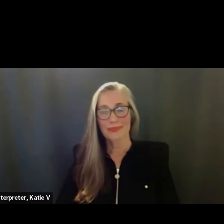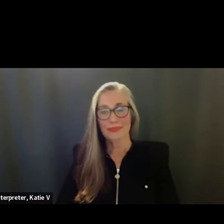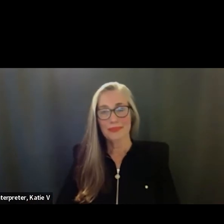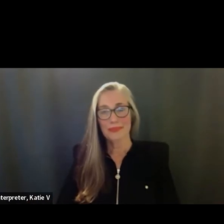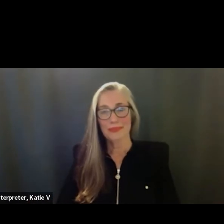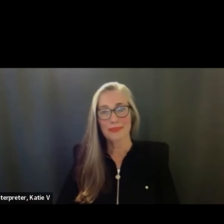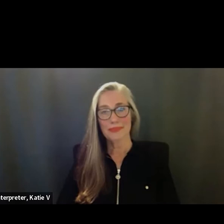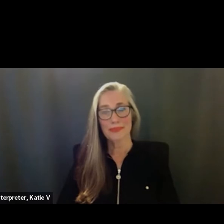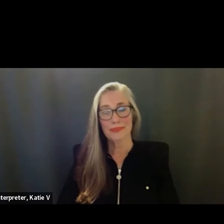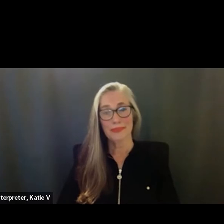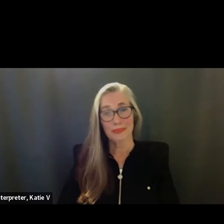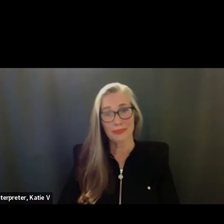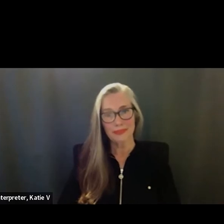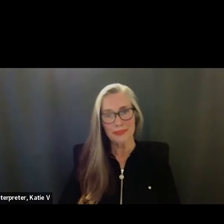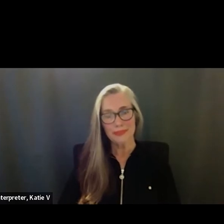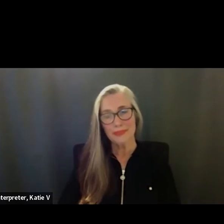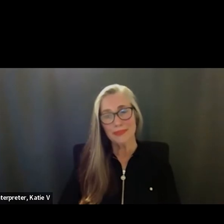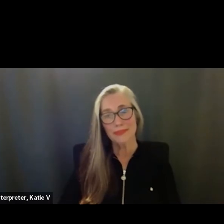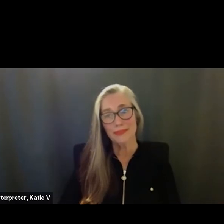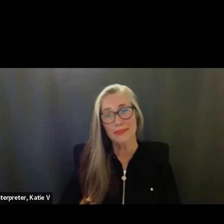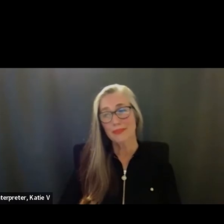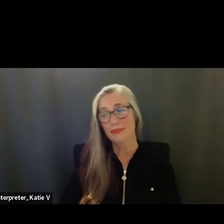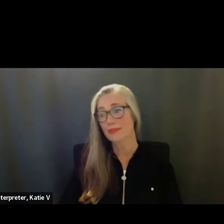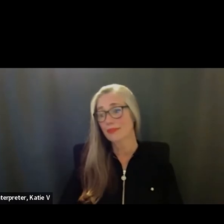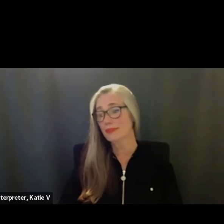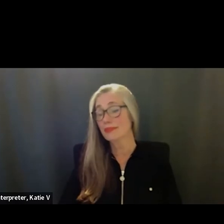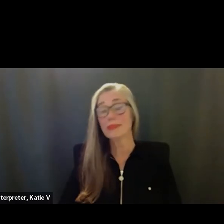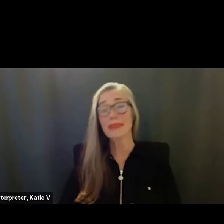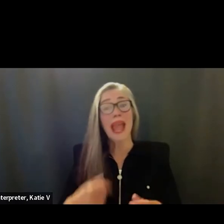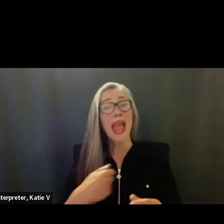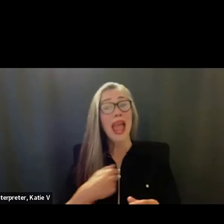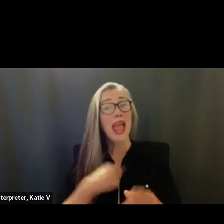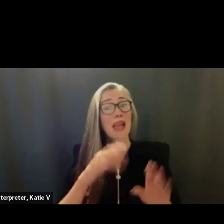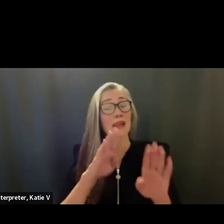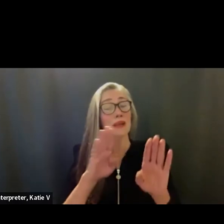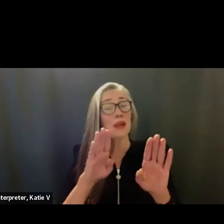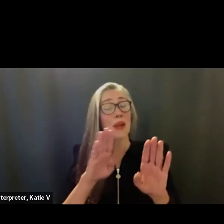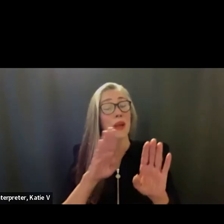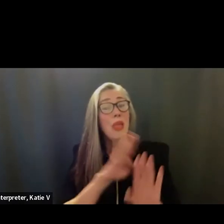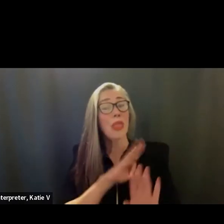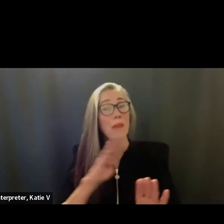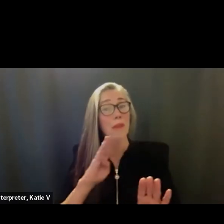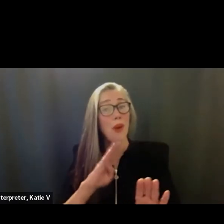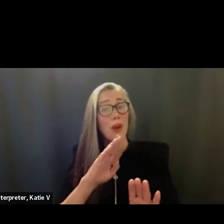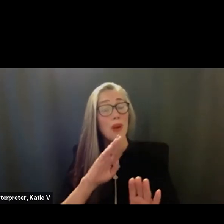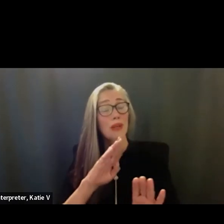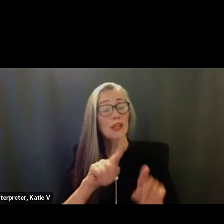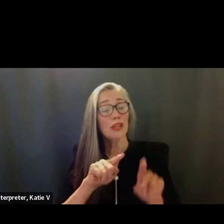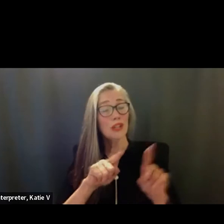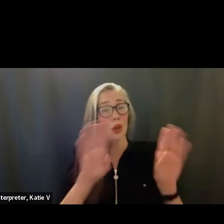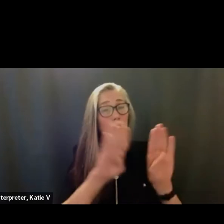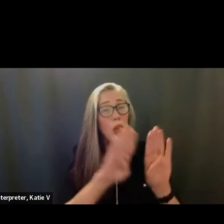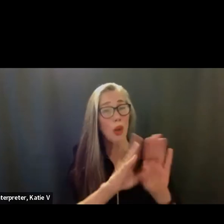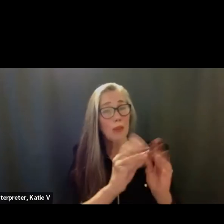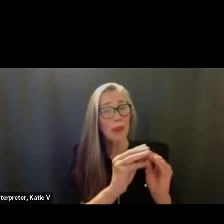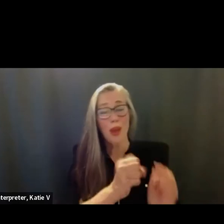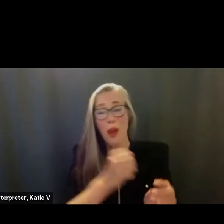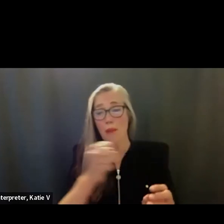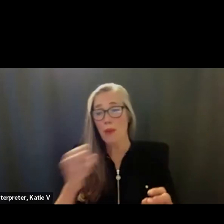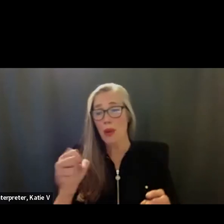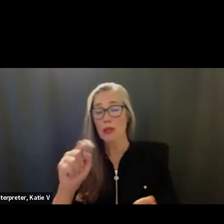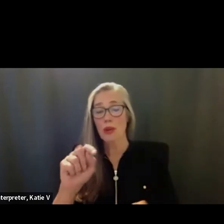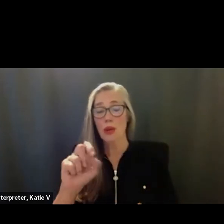Thank you. Thank you. And also the board took action in closed session to appoint Tony Ramirez for the position of chief